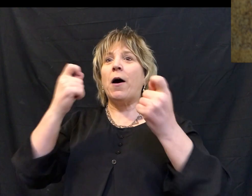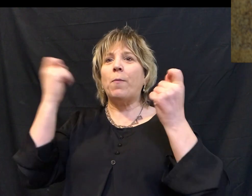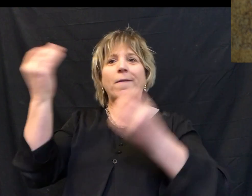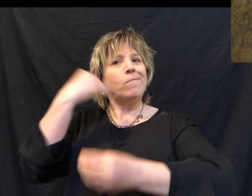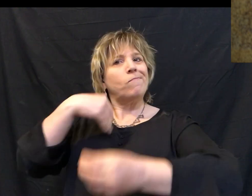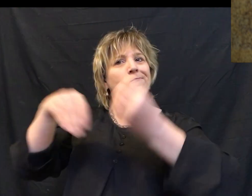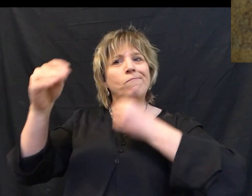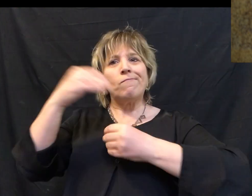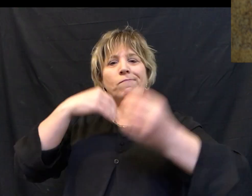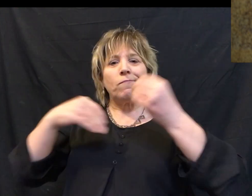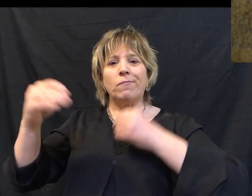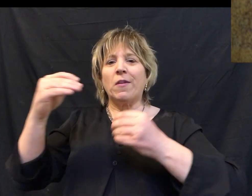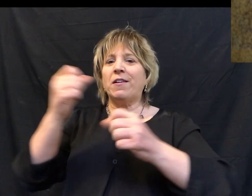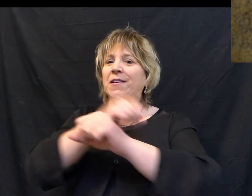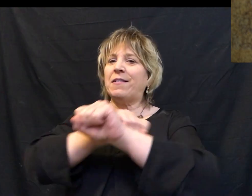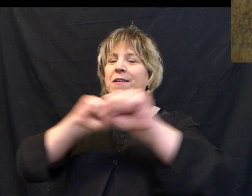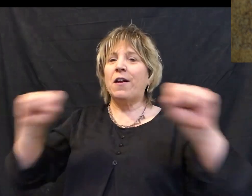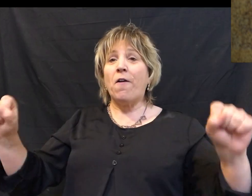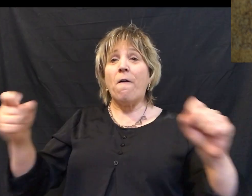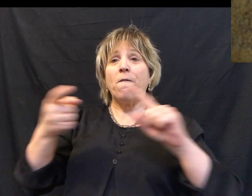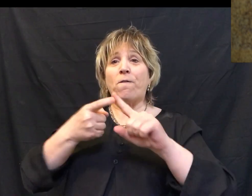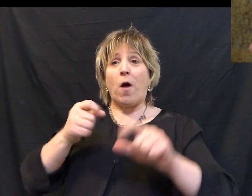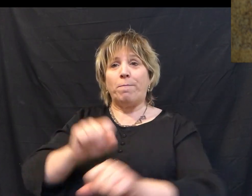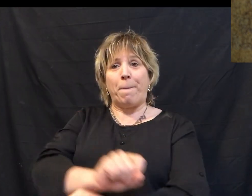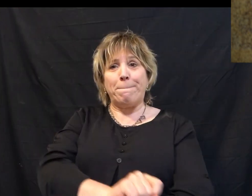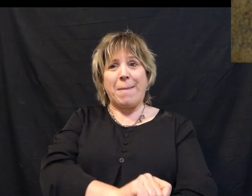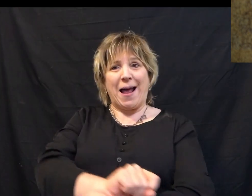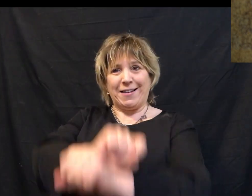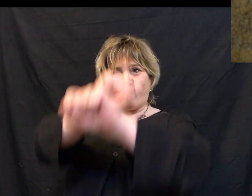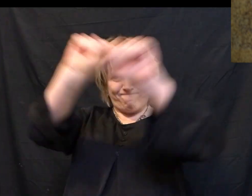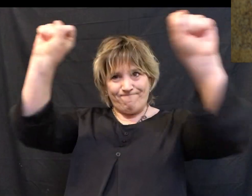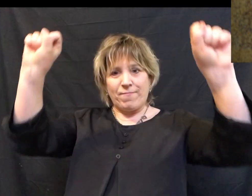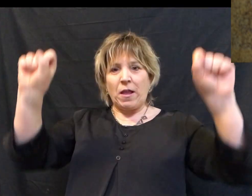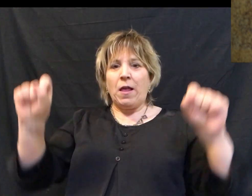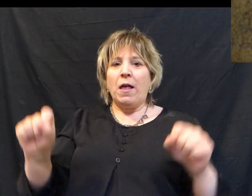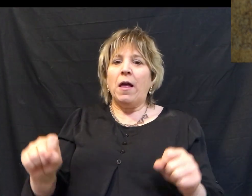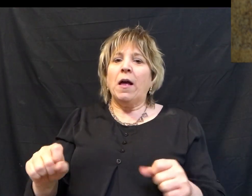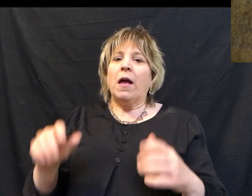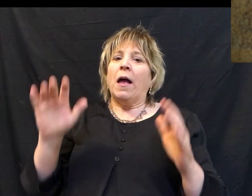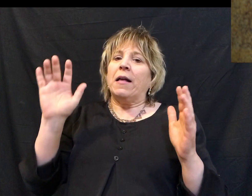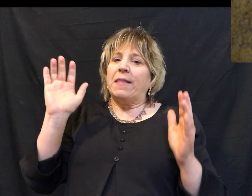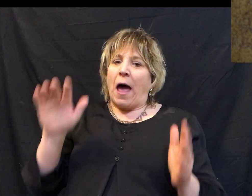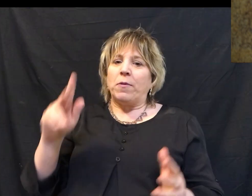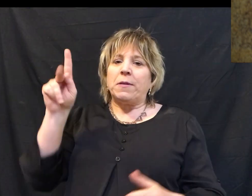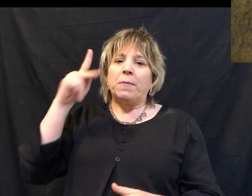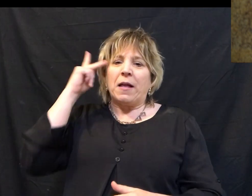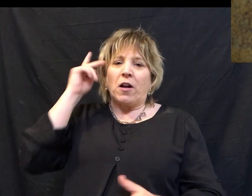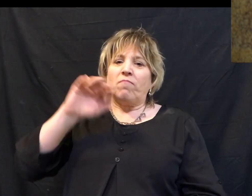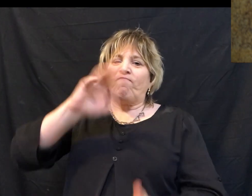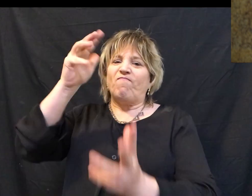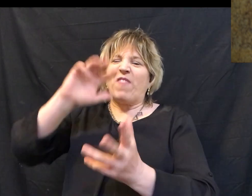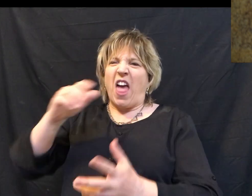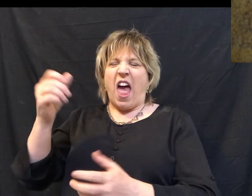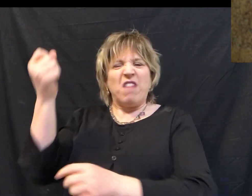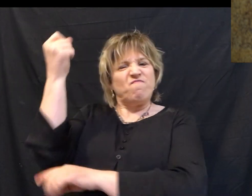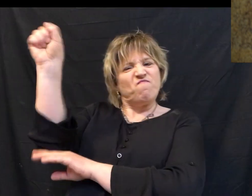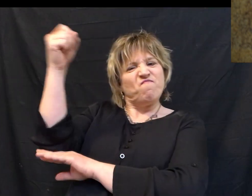this great feast of being liberated from bondage. And it was often the scene of political disturbance and